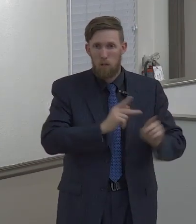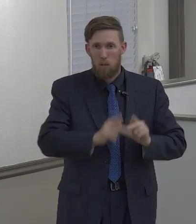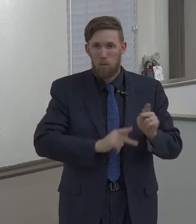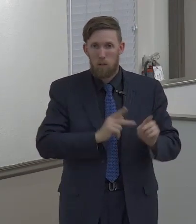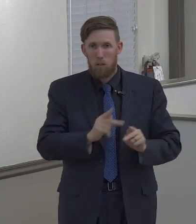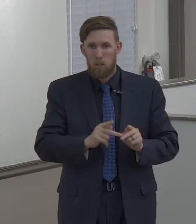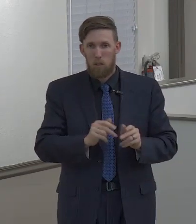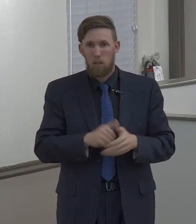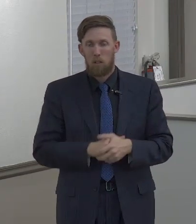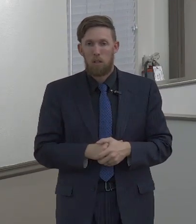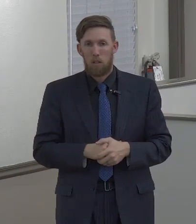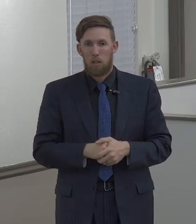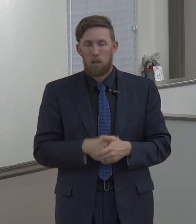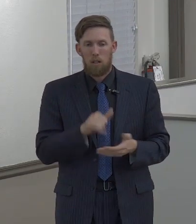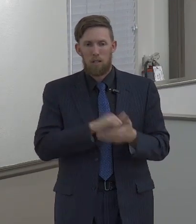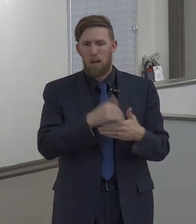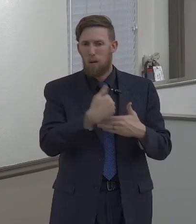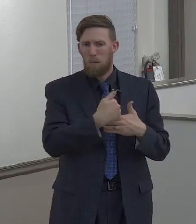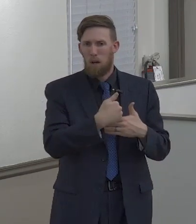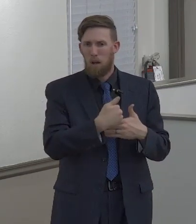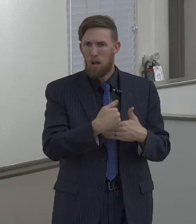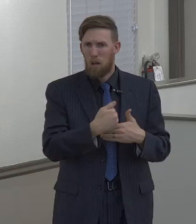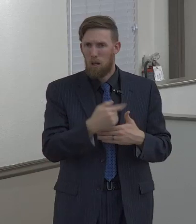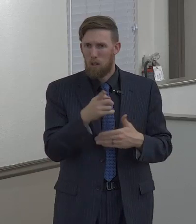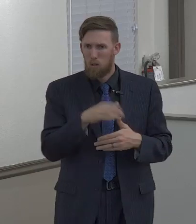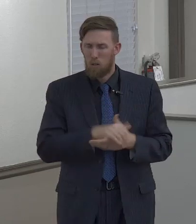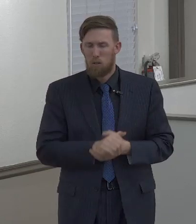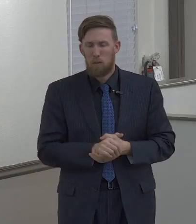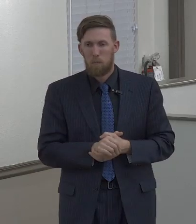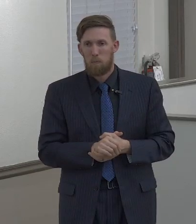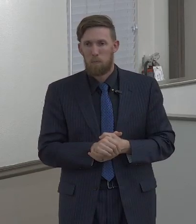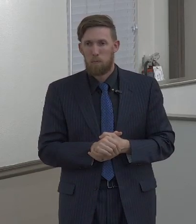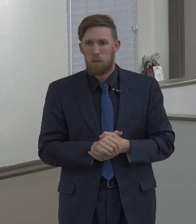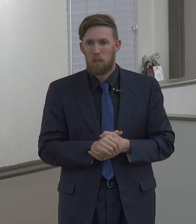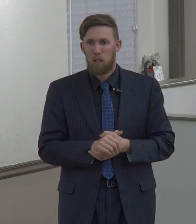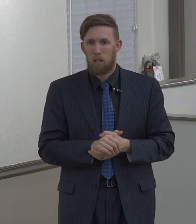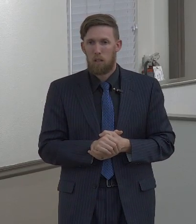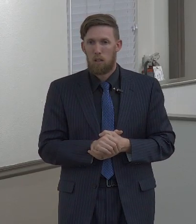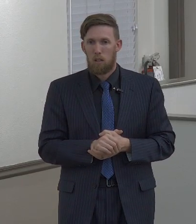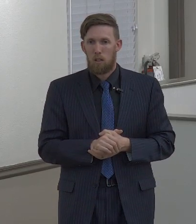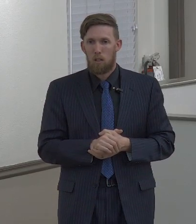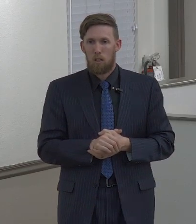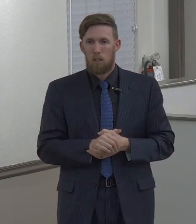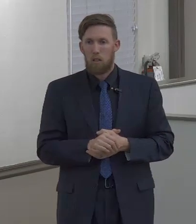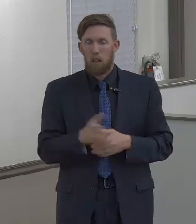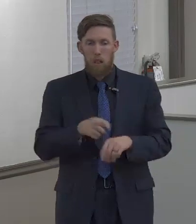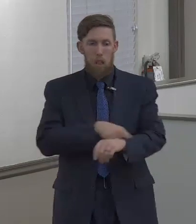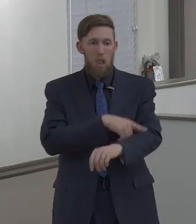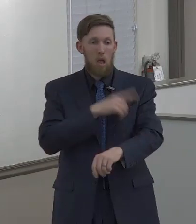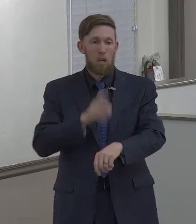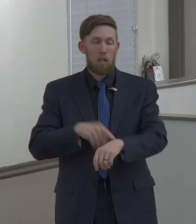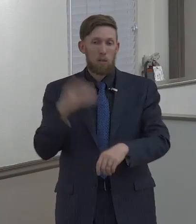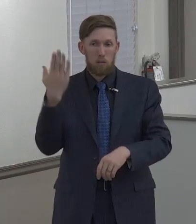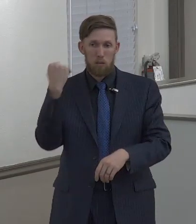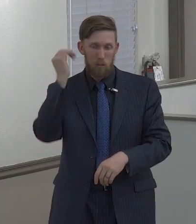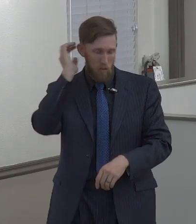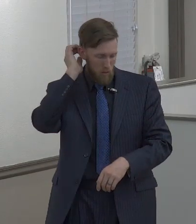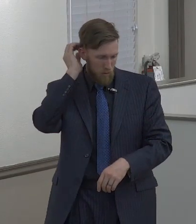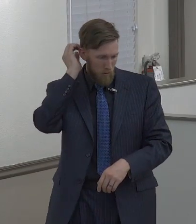does it bother you years ago I asked God for a burden for lost people and since then I